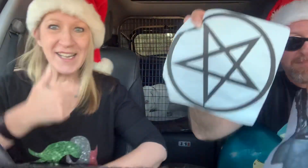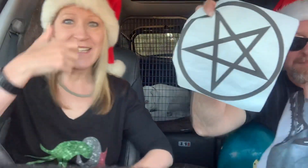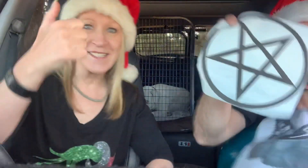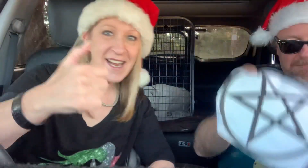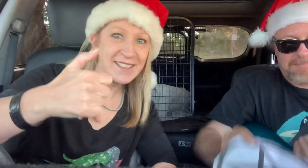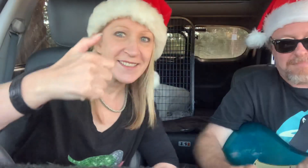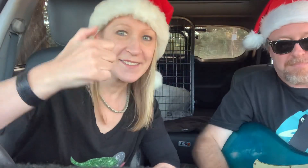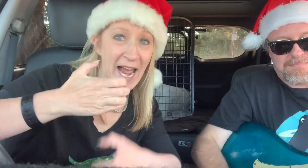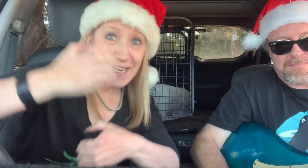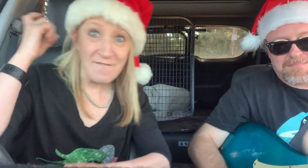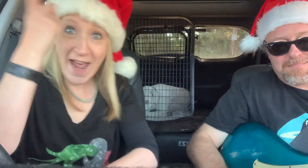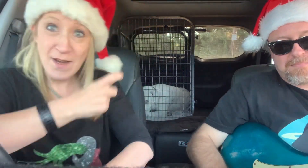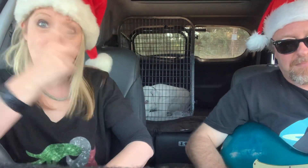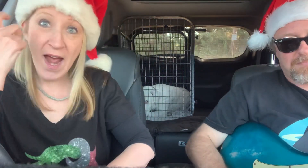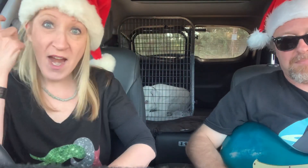Eight cans of hairspray